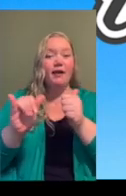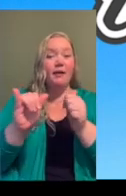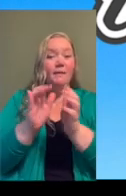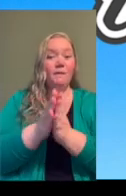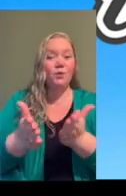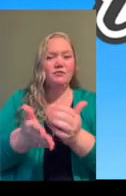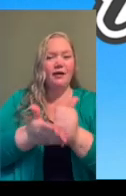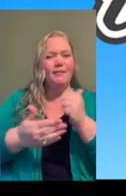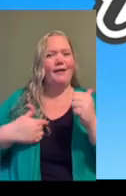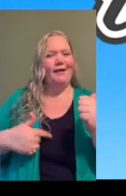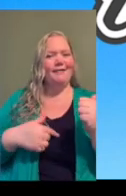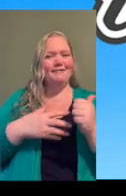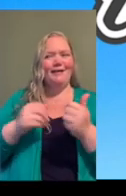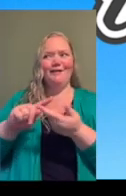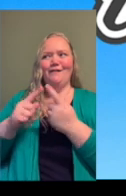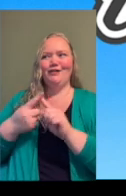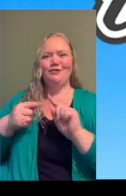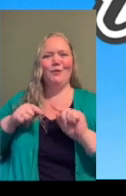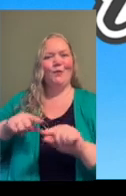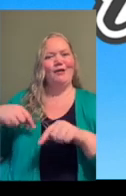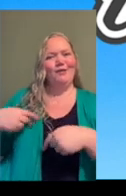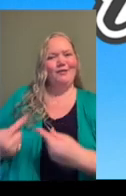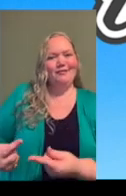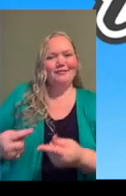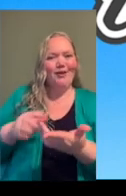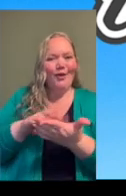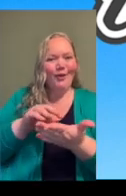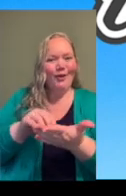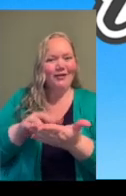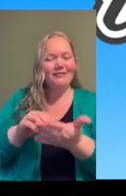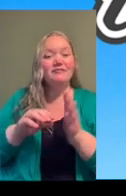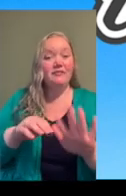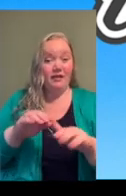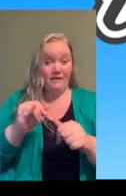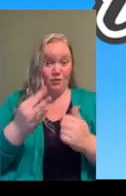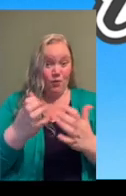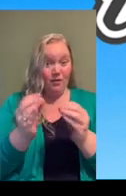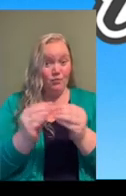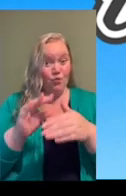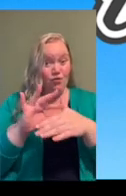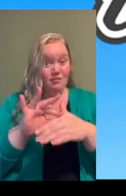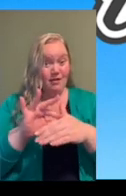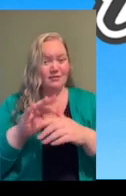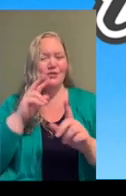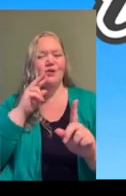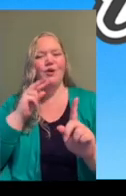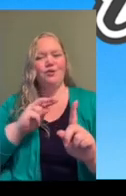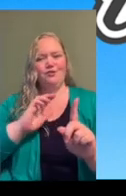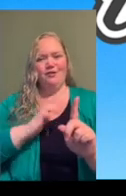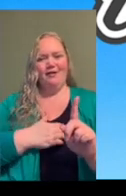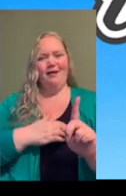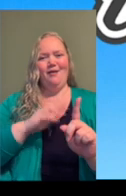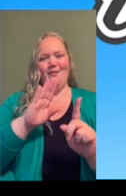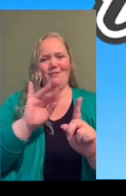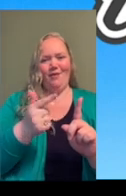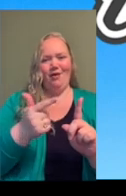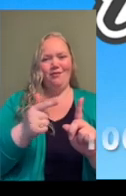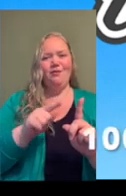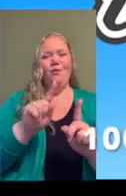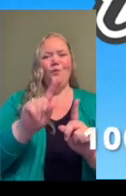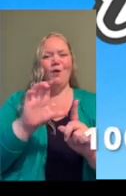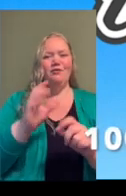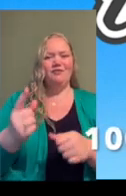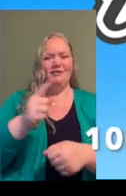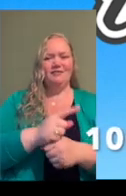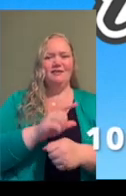and our friends along our tech and Salesforce journeys. To find other helpful Salesforce and tech content, visit our blog